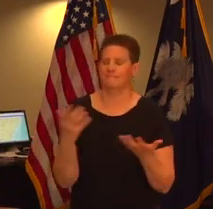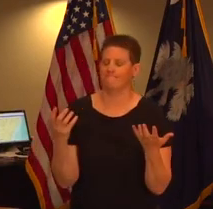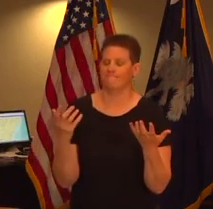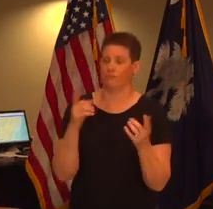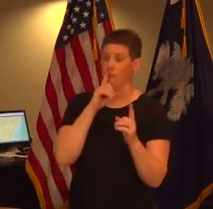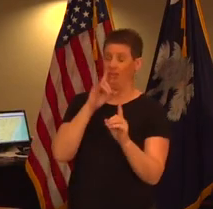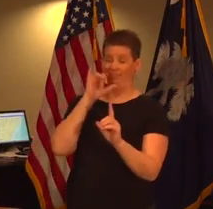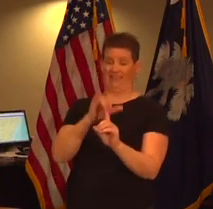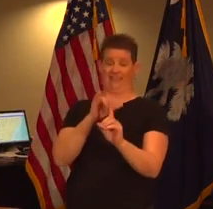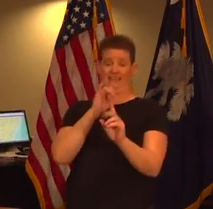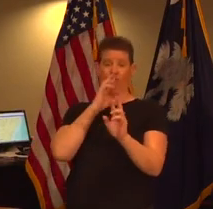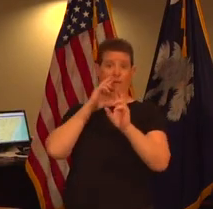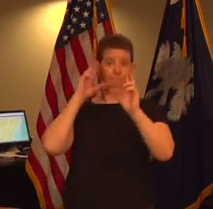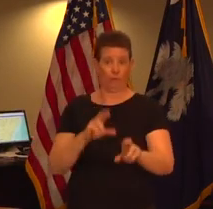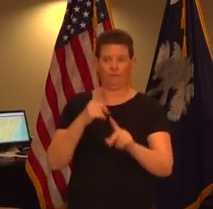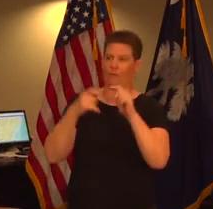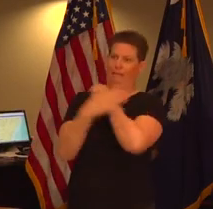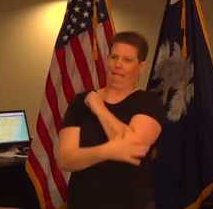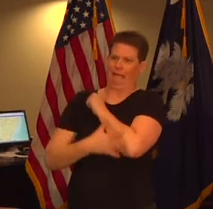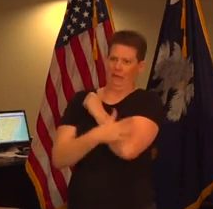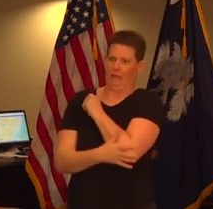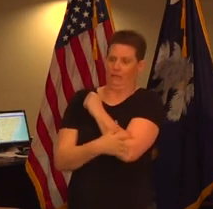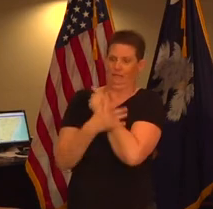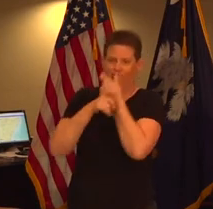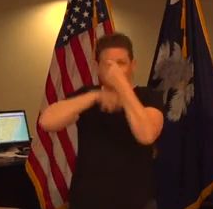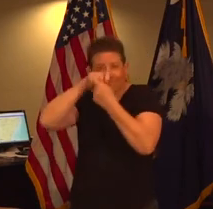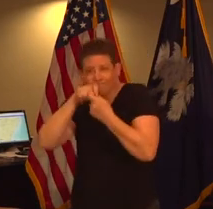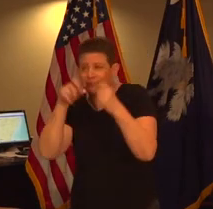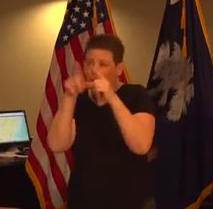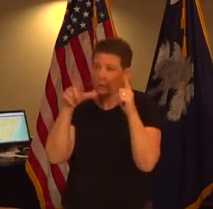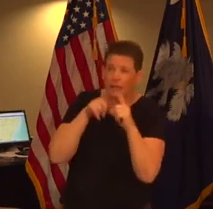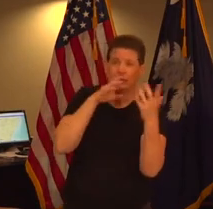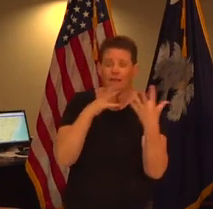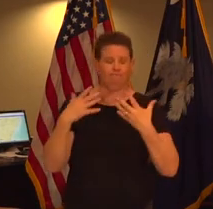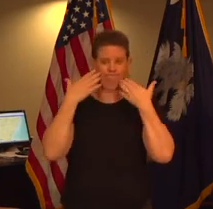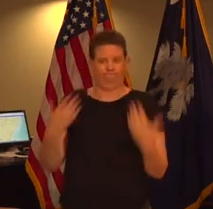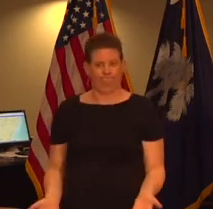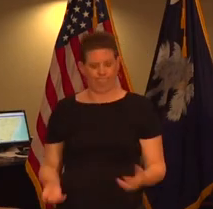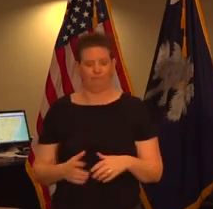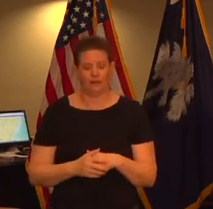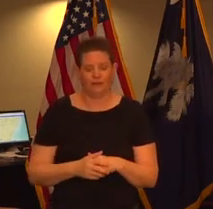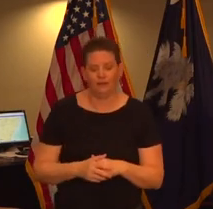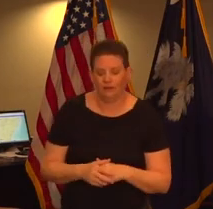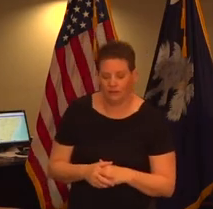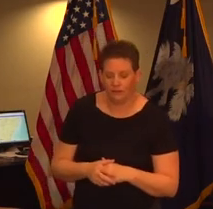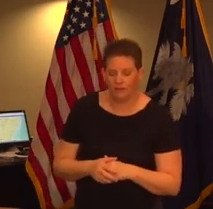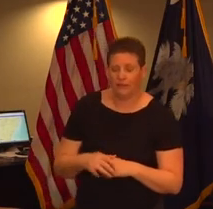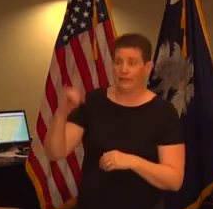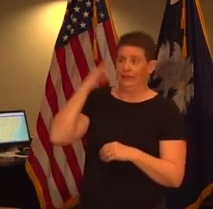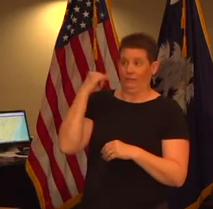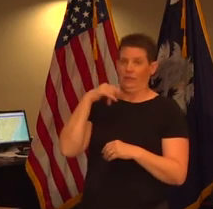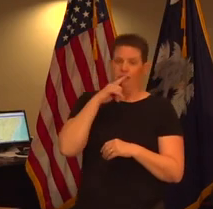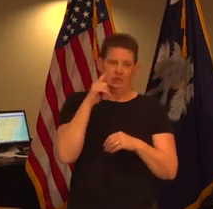and as as i explained earlier by zeroing down on cases within